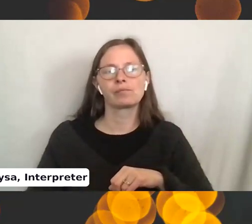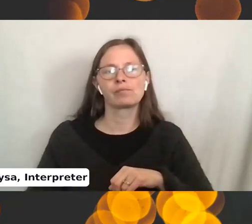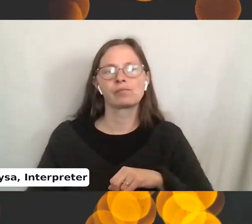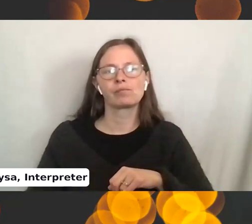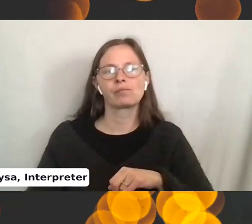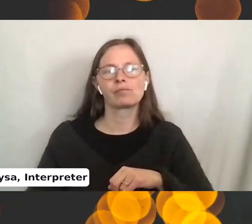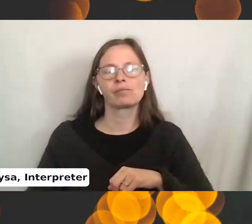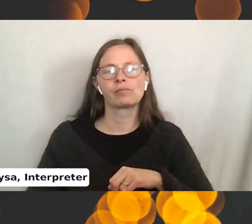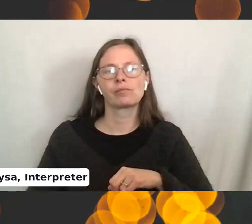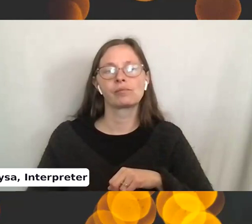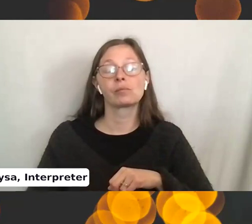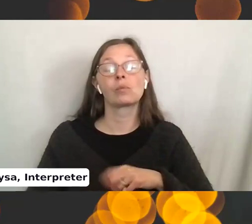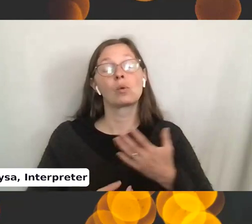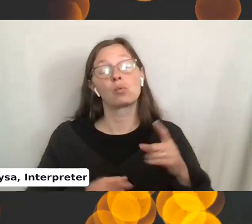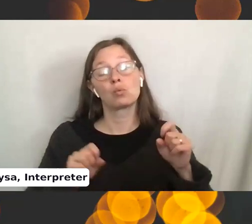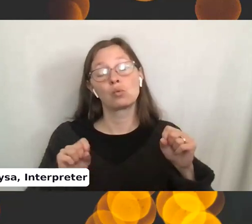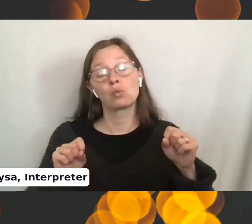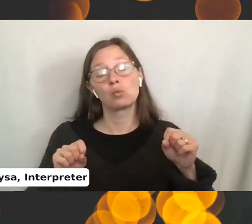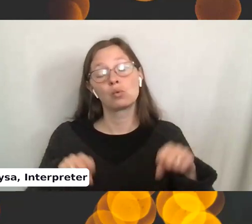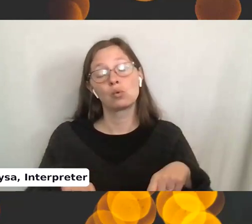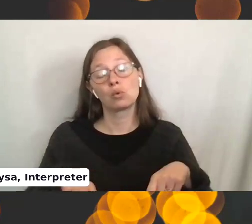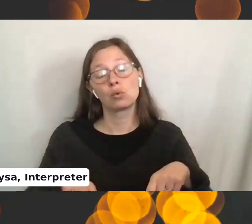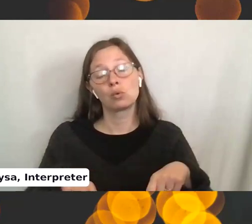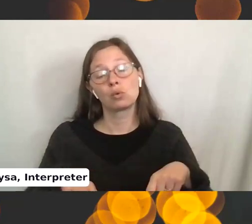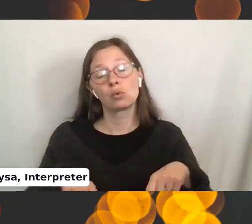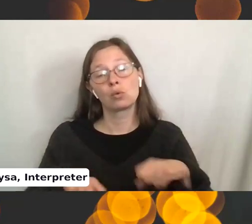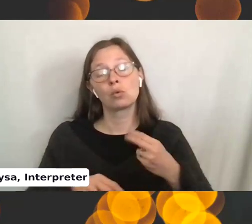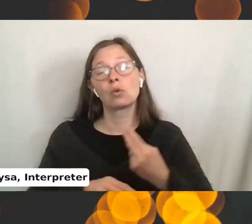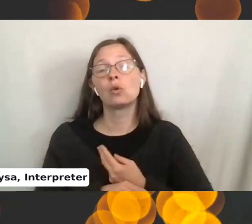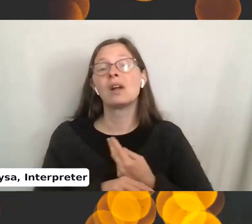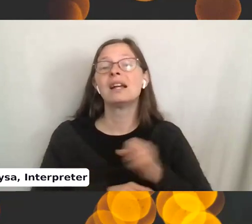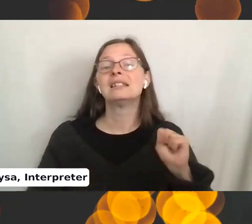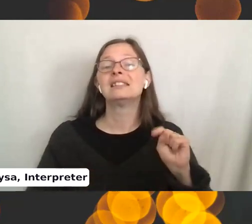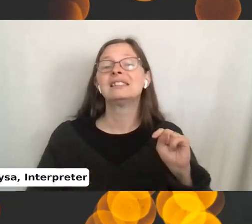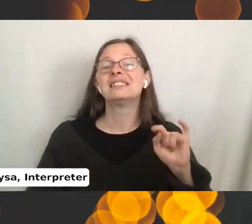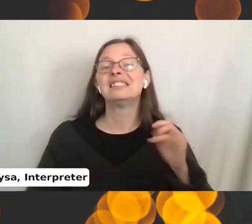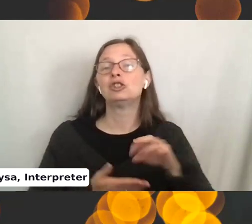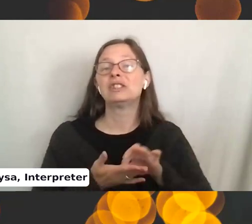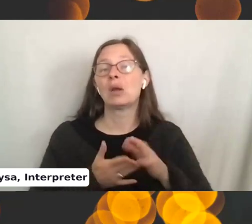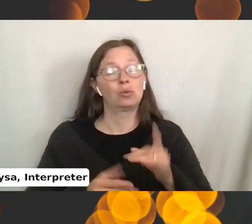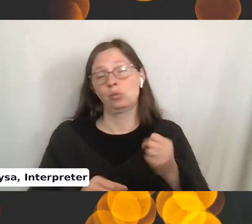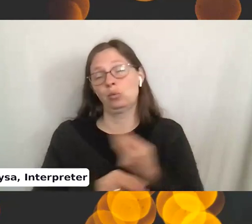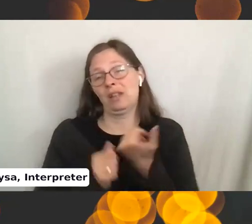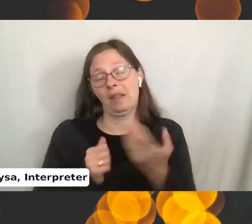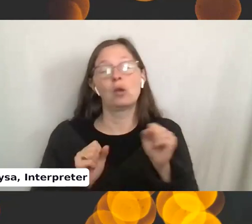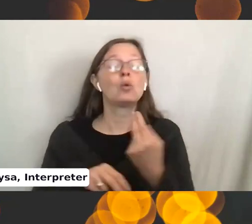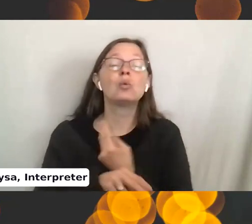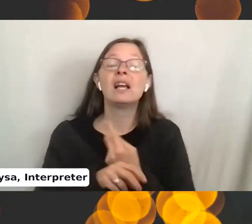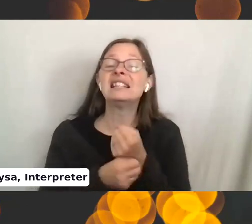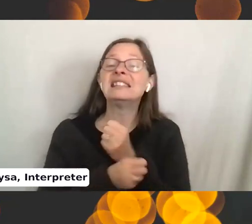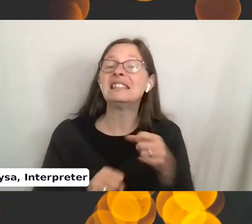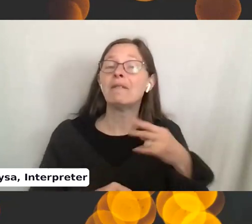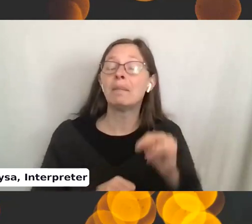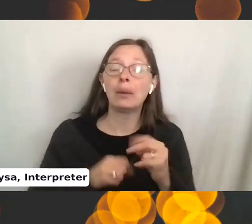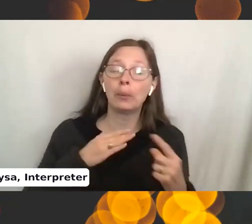Uh, you could use little stitch counters. I mean, you could use anything. You could use a safety pin or whatever, but I